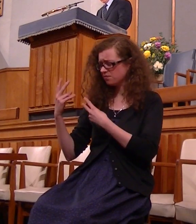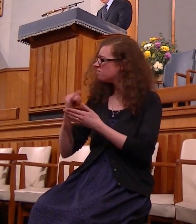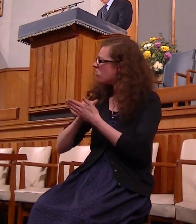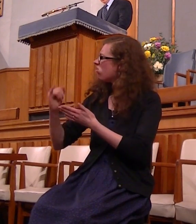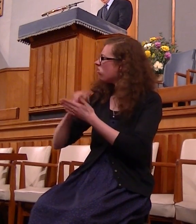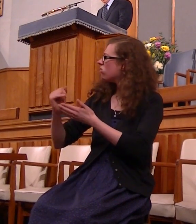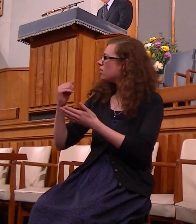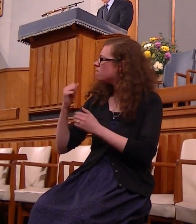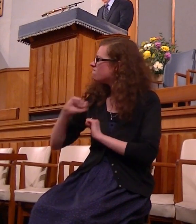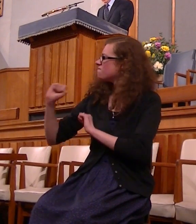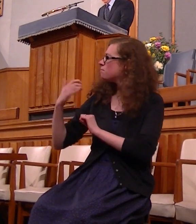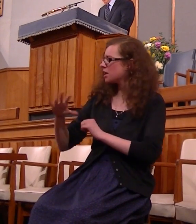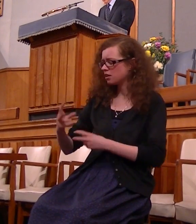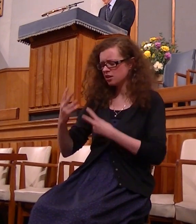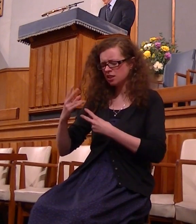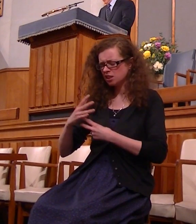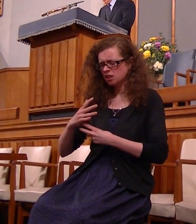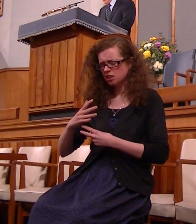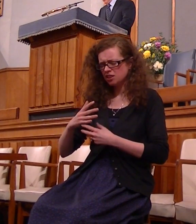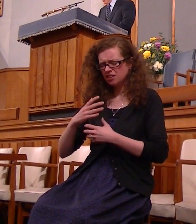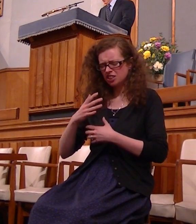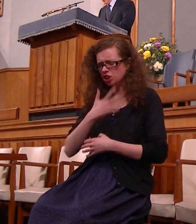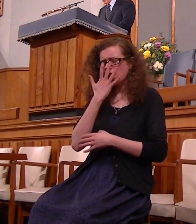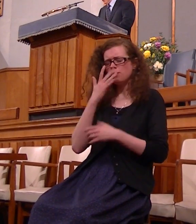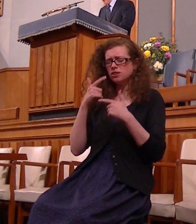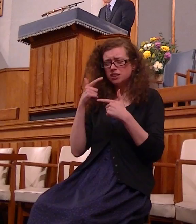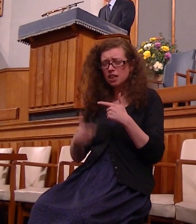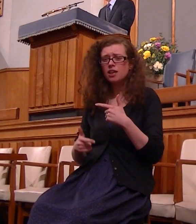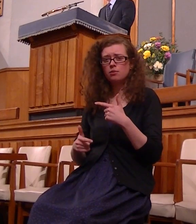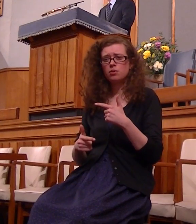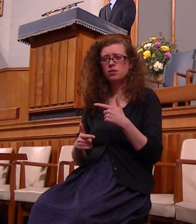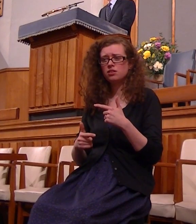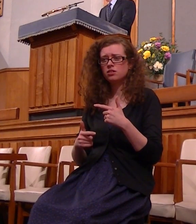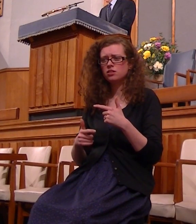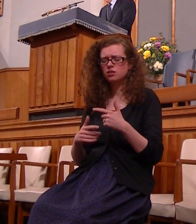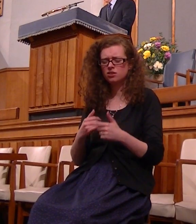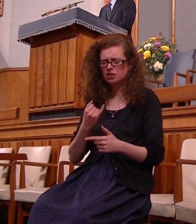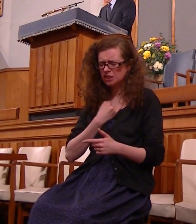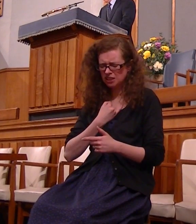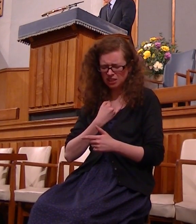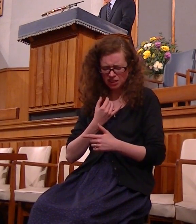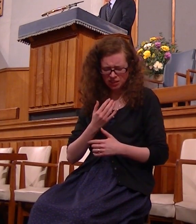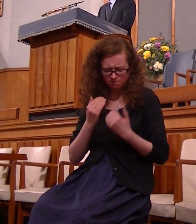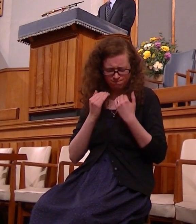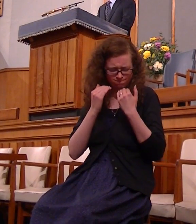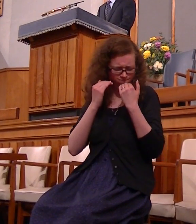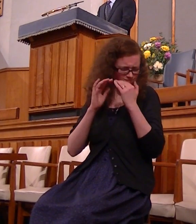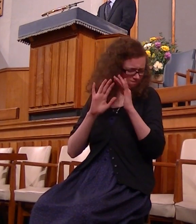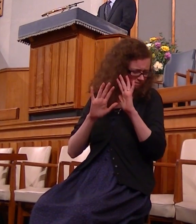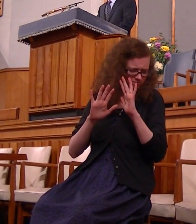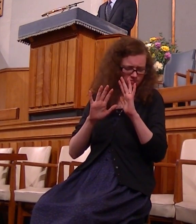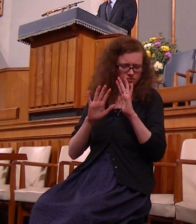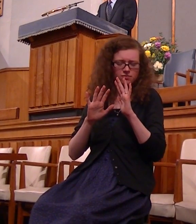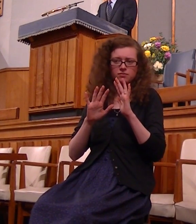God I was ashamed yet even confounded humiliated abased